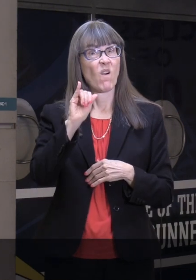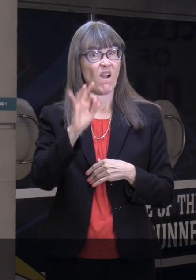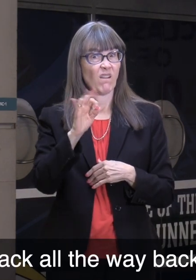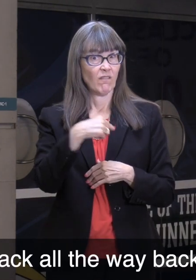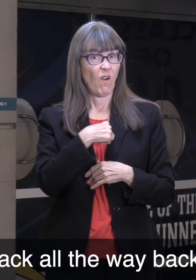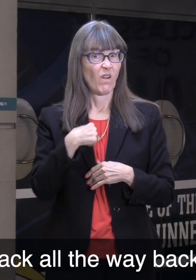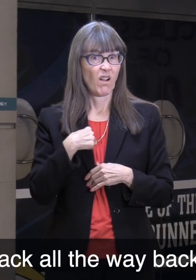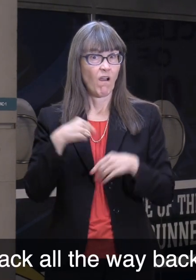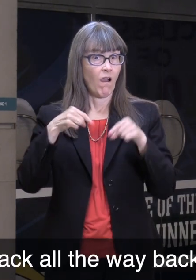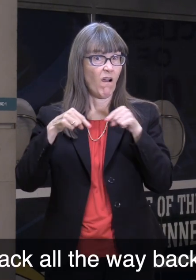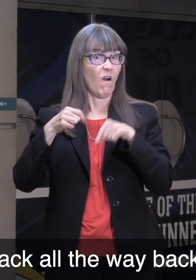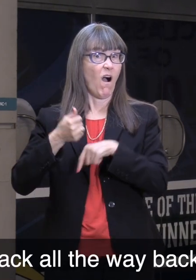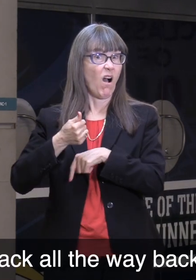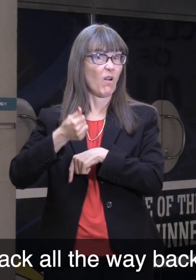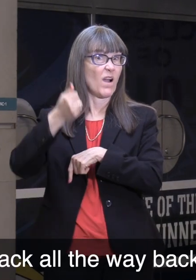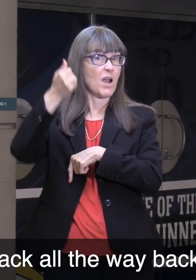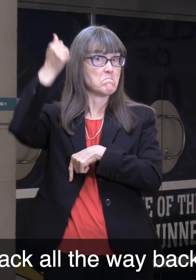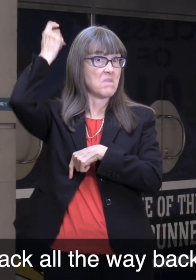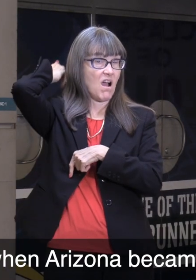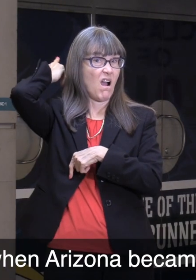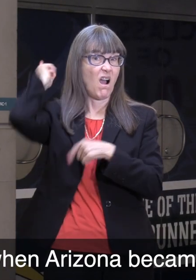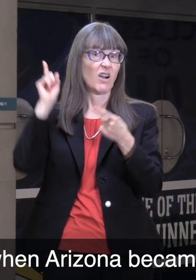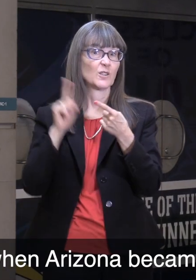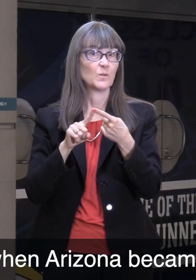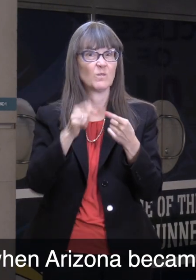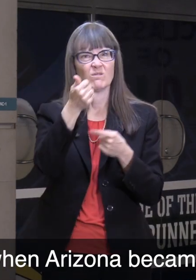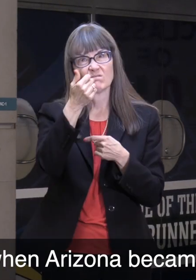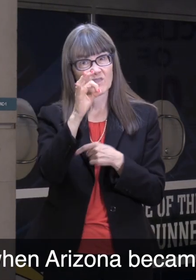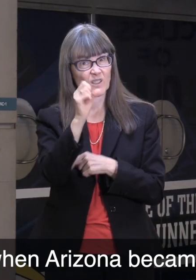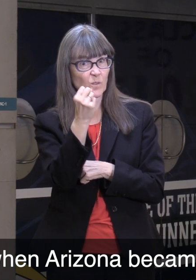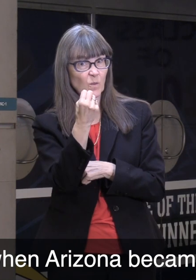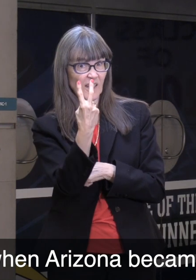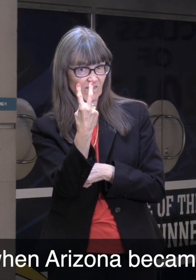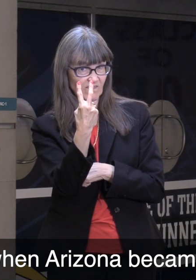If we go all the way back to 1912, which is when Arizona became a state,